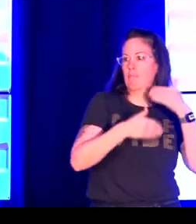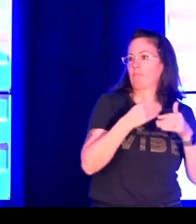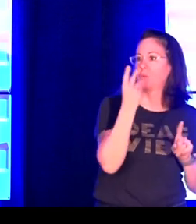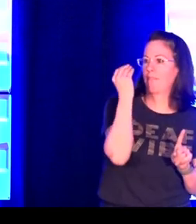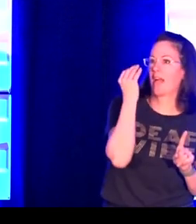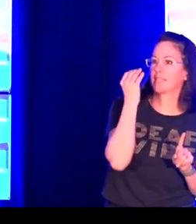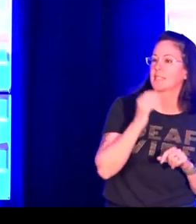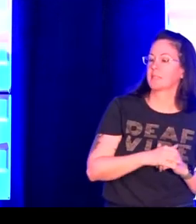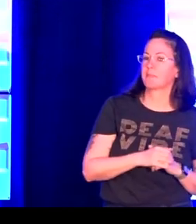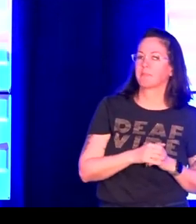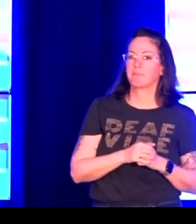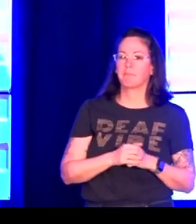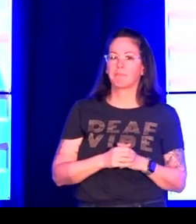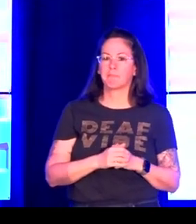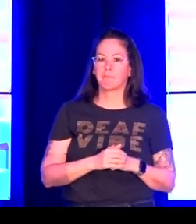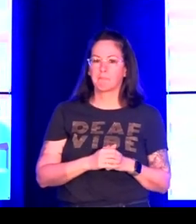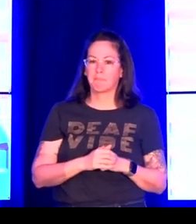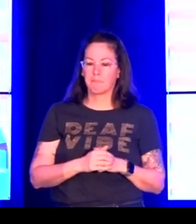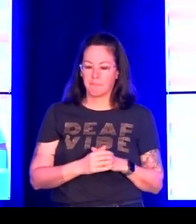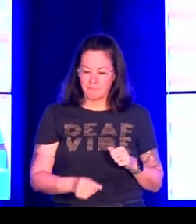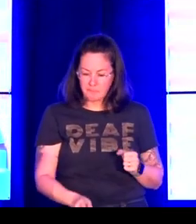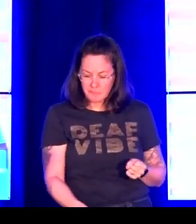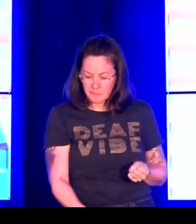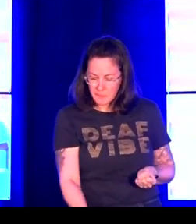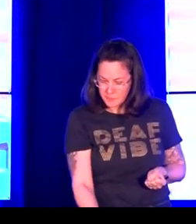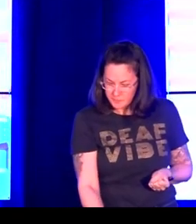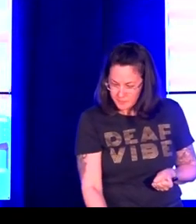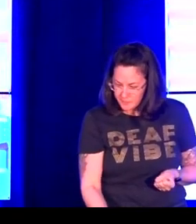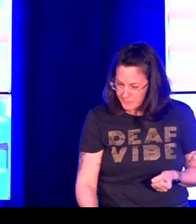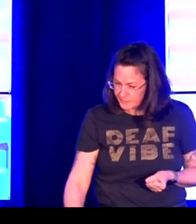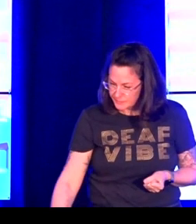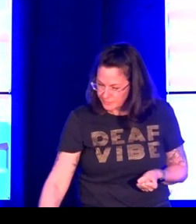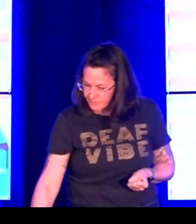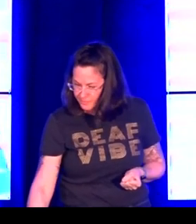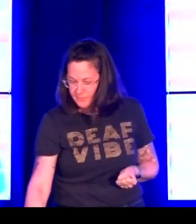And I'm not seeing that as someone separate from it, but reflecting on all of it.